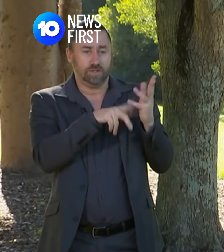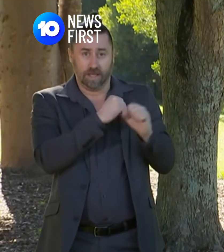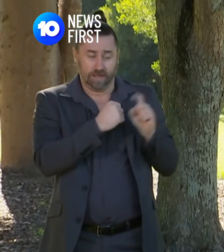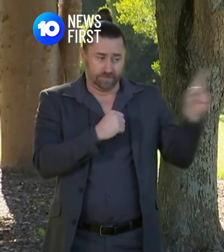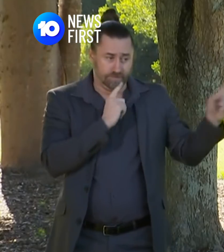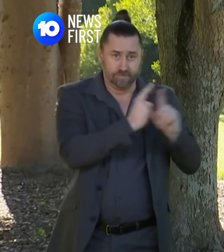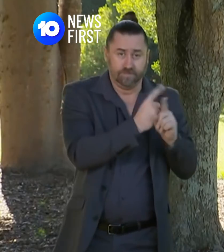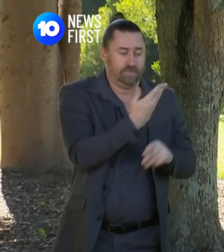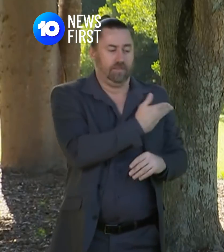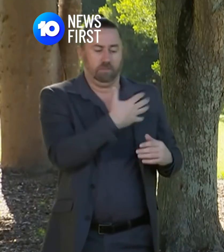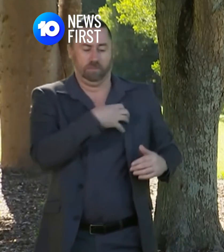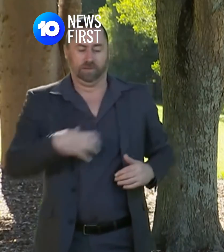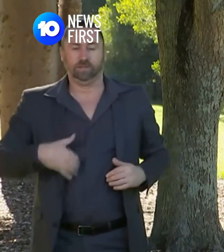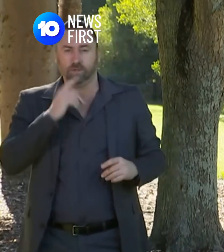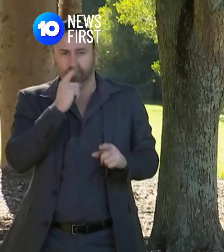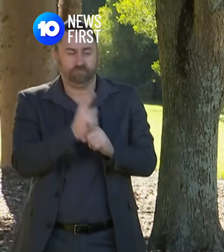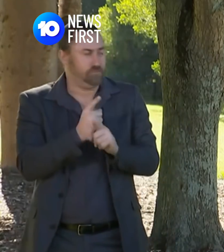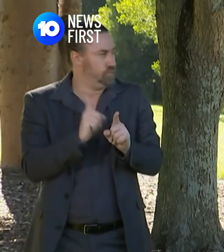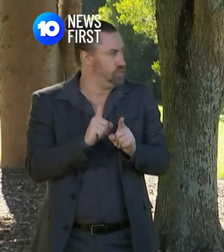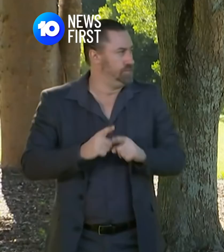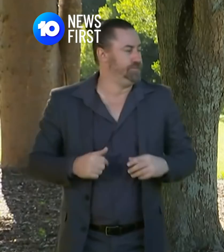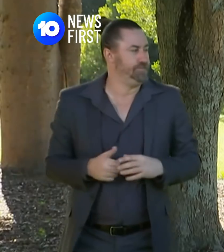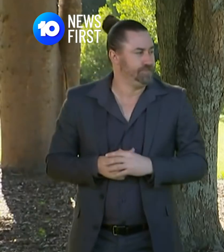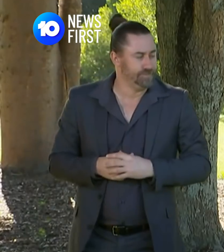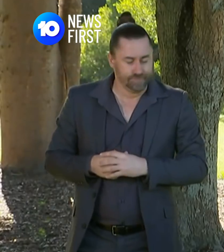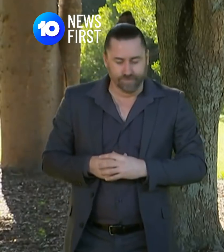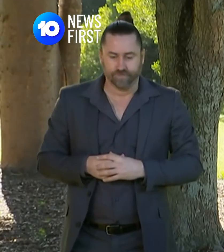health minister and we're happy to take some questions. Thanks Dr Young.